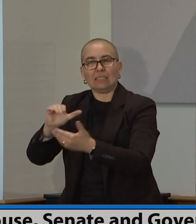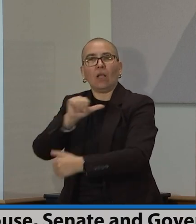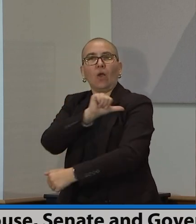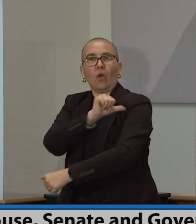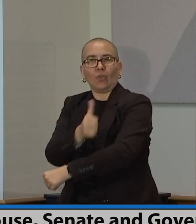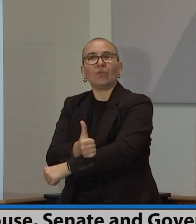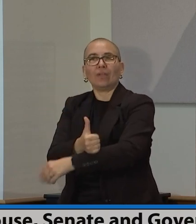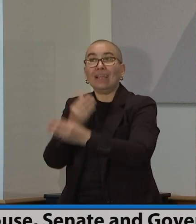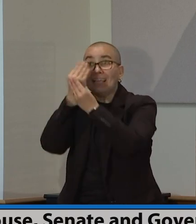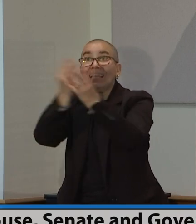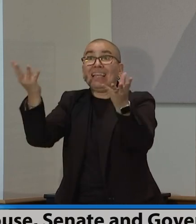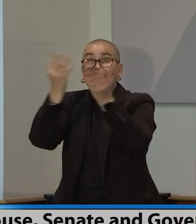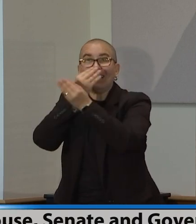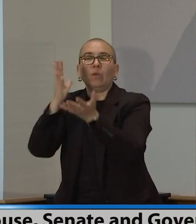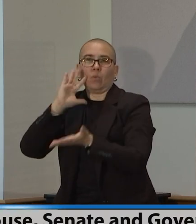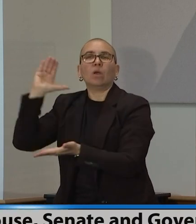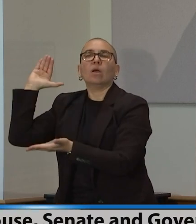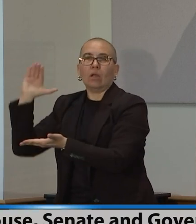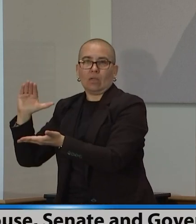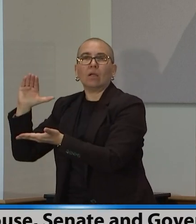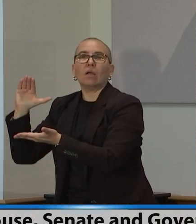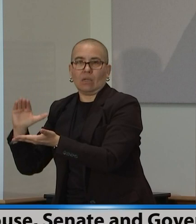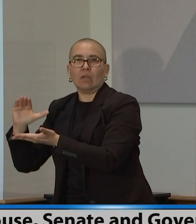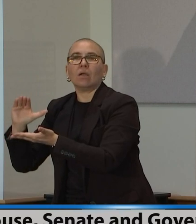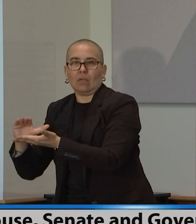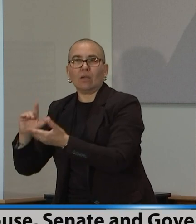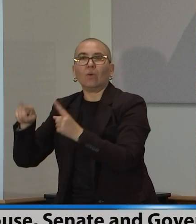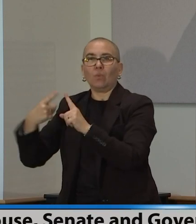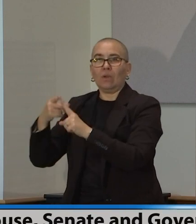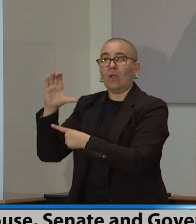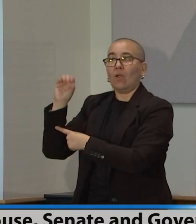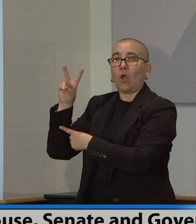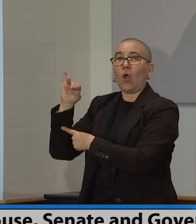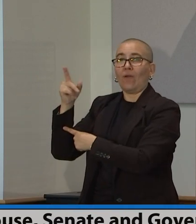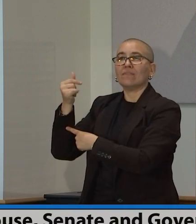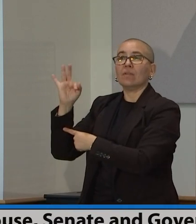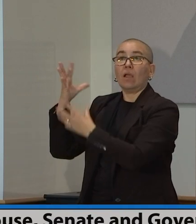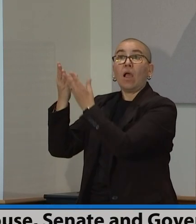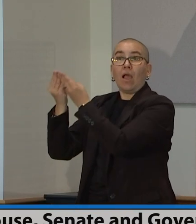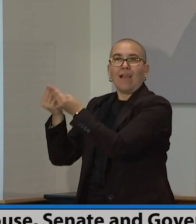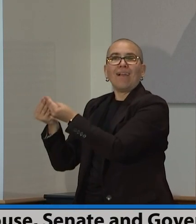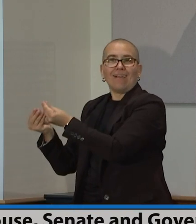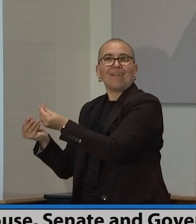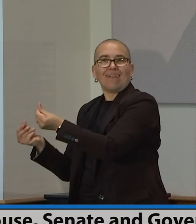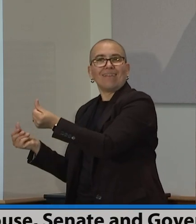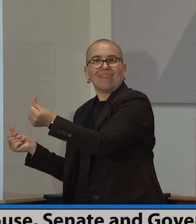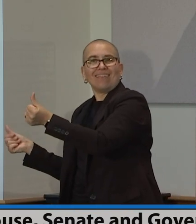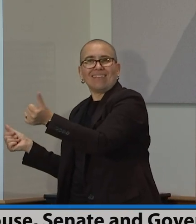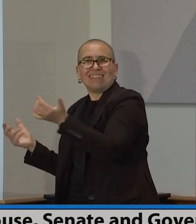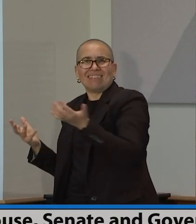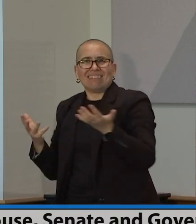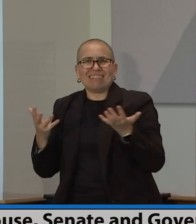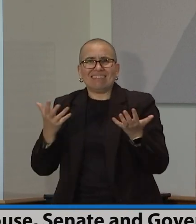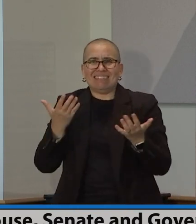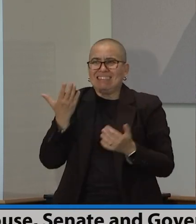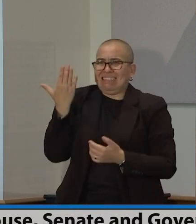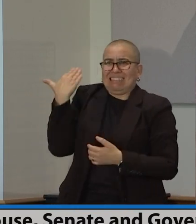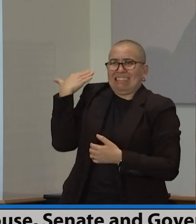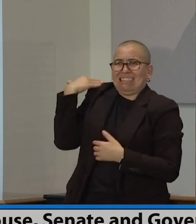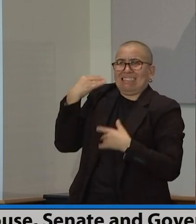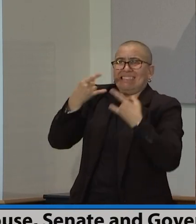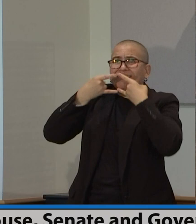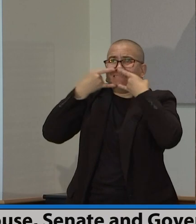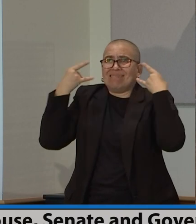manage. And I think that's what we get to. Um, I, I feel confident we'll find a way to do this. I know it's a, it is an irritating point for many folks,